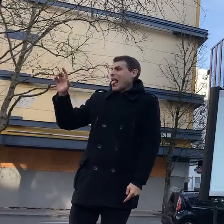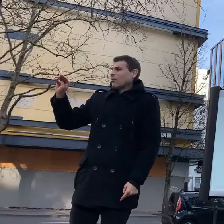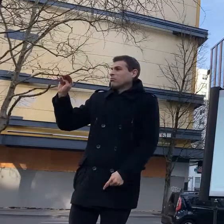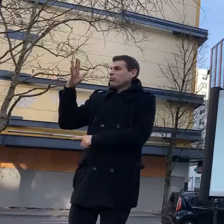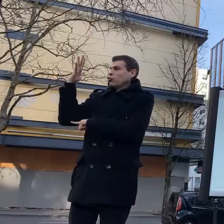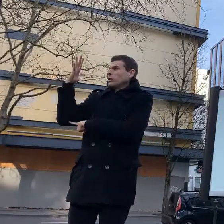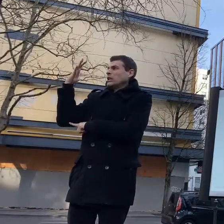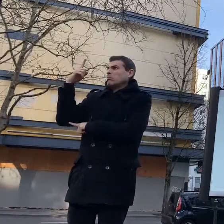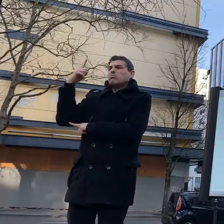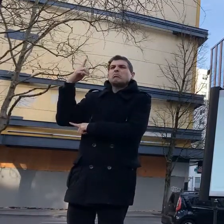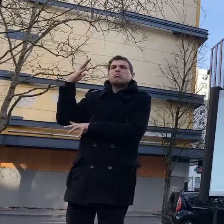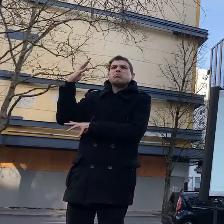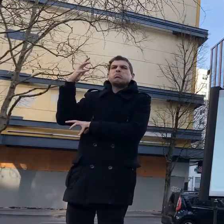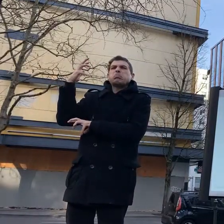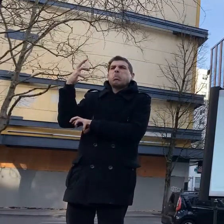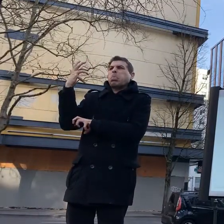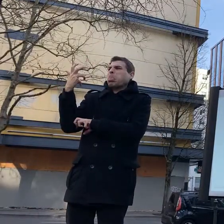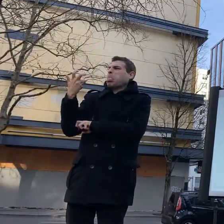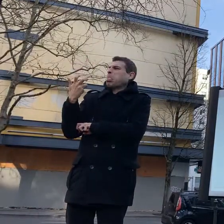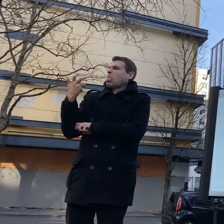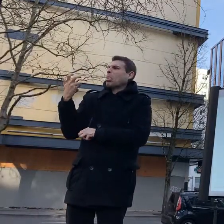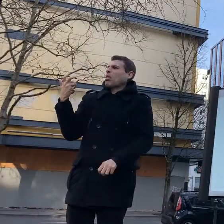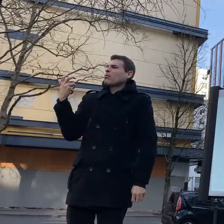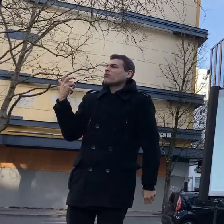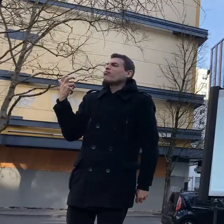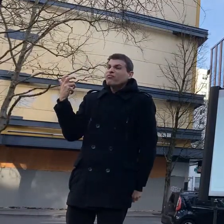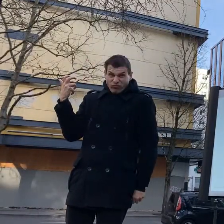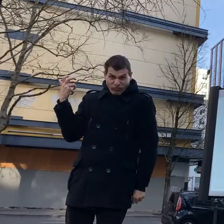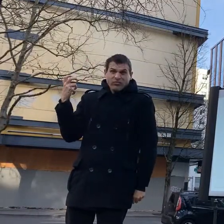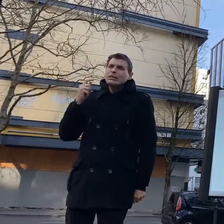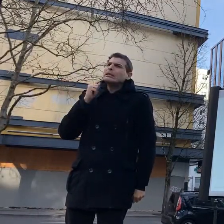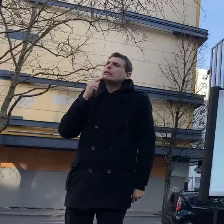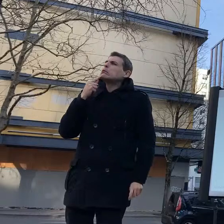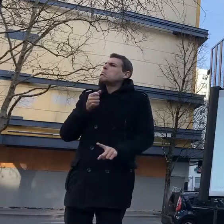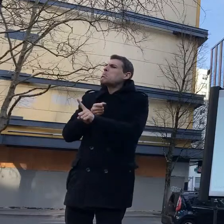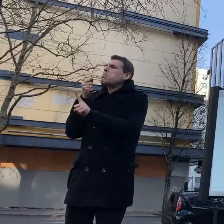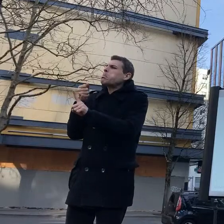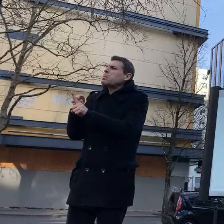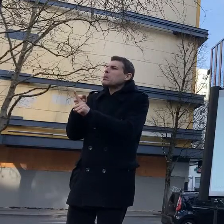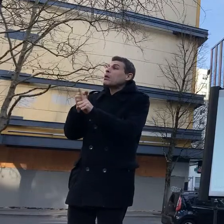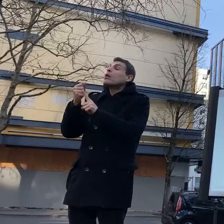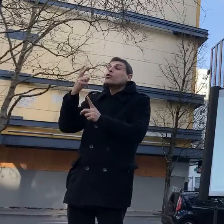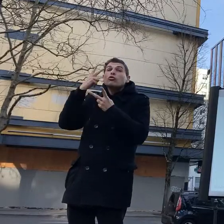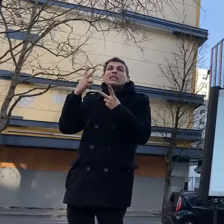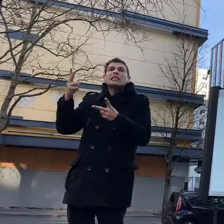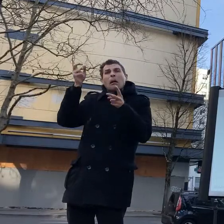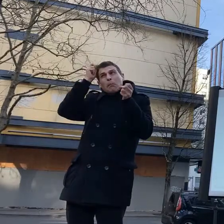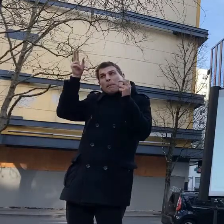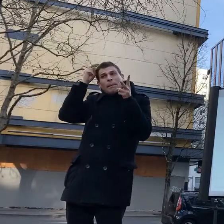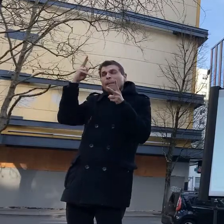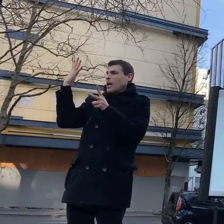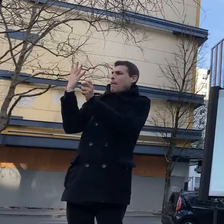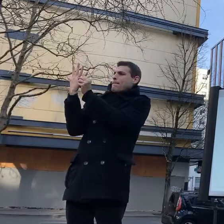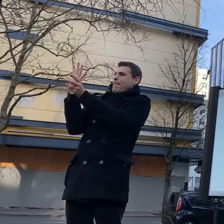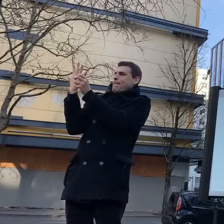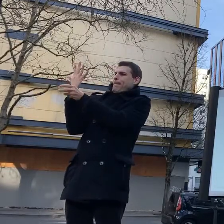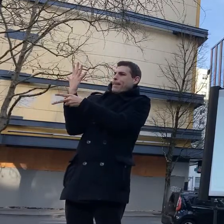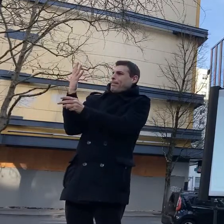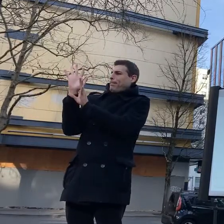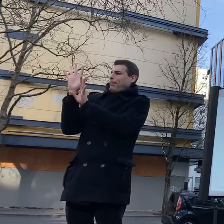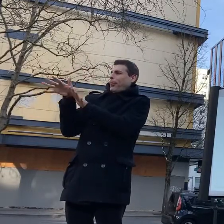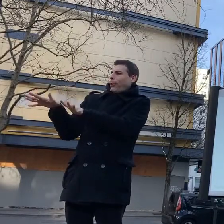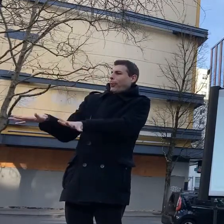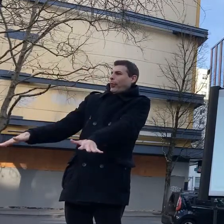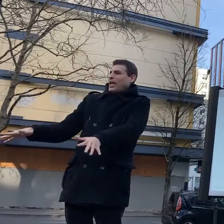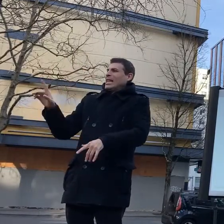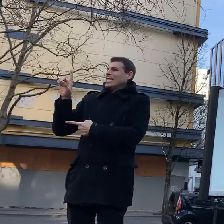concentrations are three to ten times higher in that